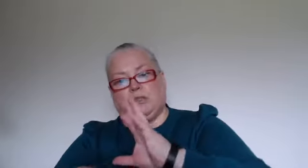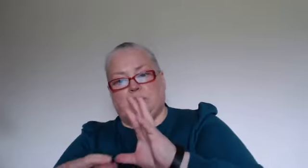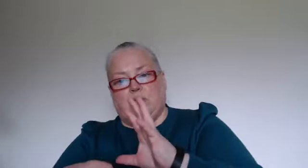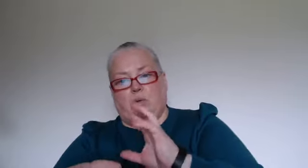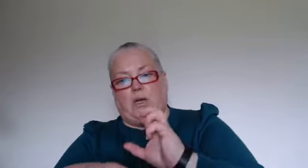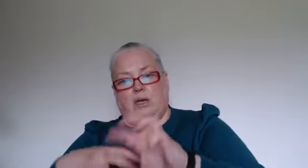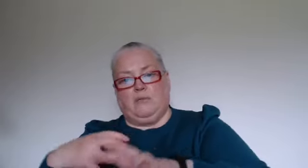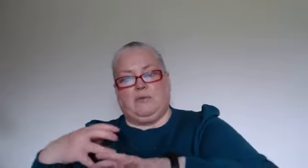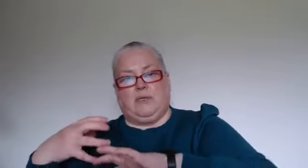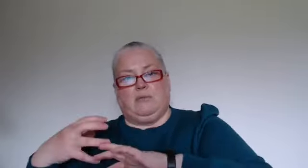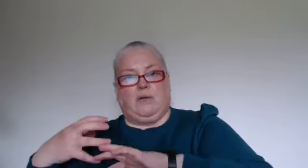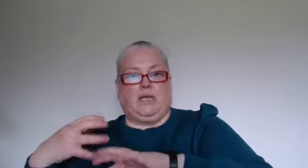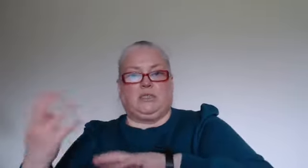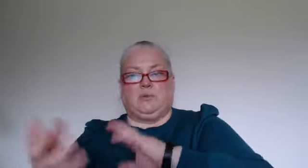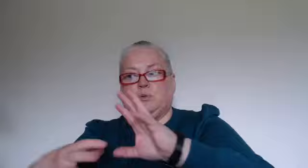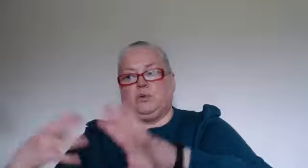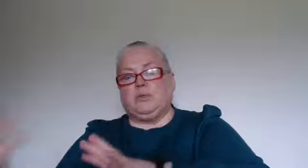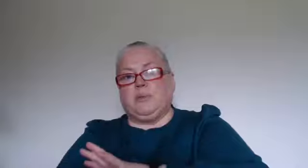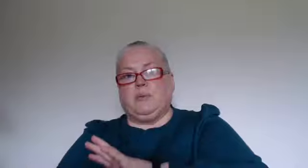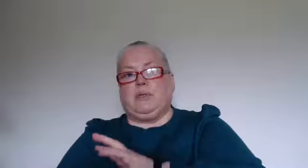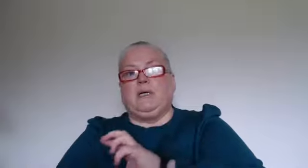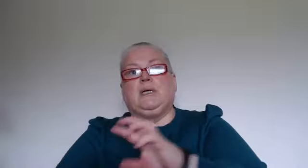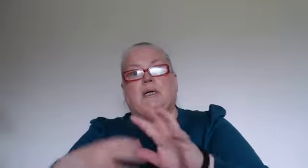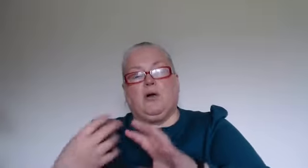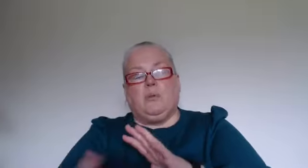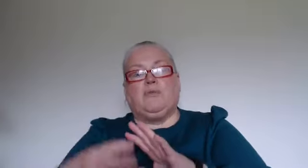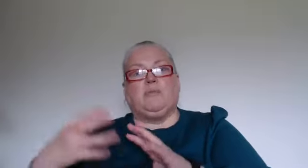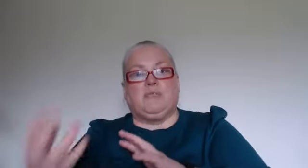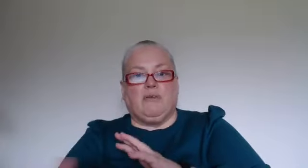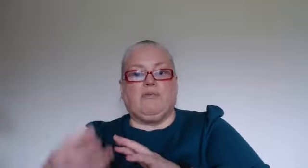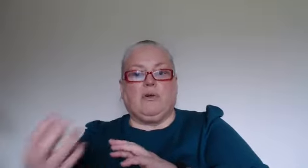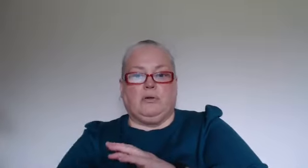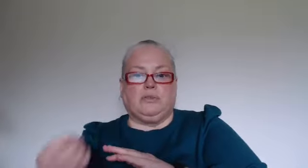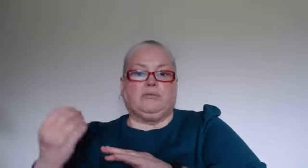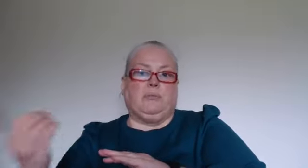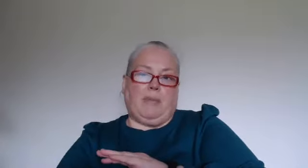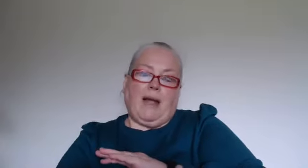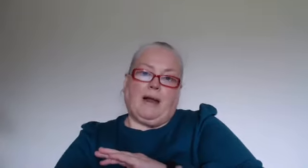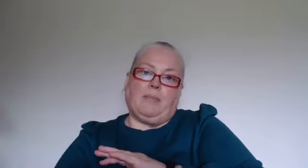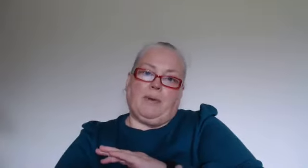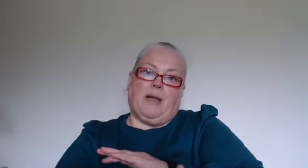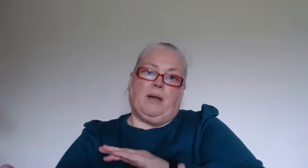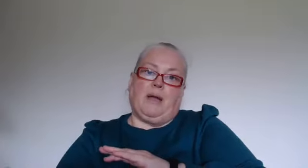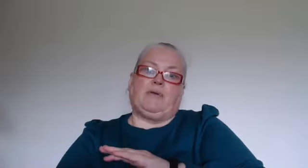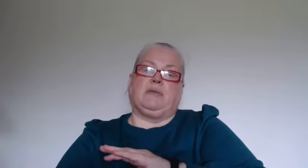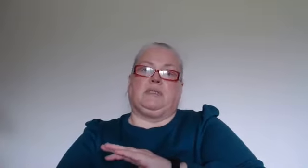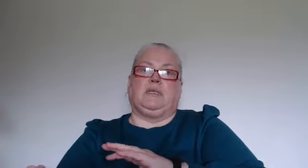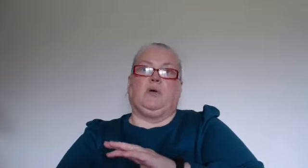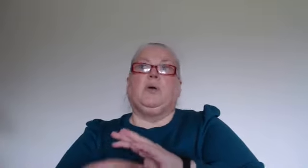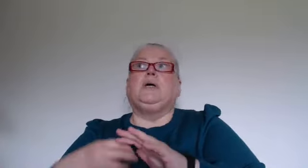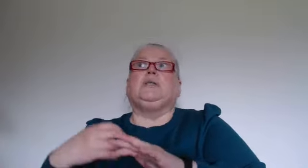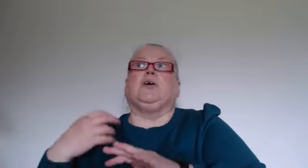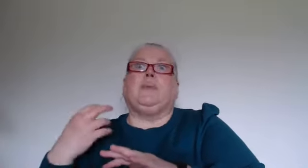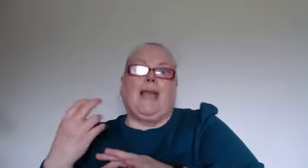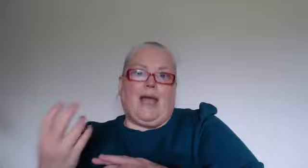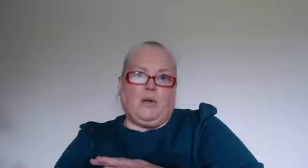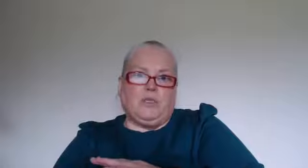you know a lot of relationships with other people that could be from different cultural backgrounds than you. There could be language